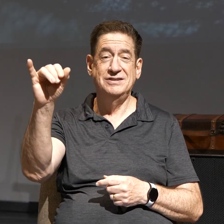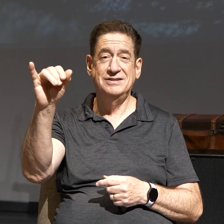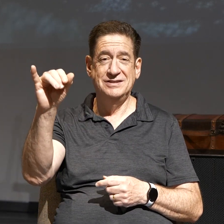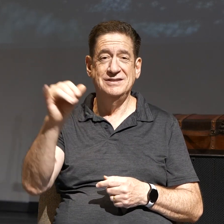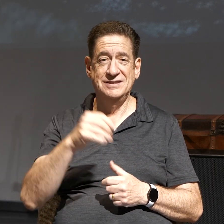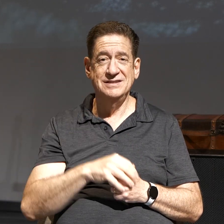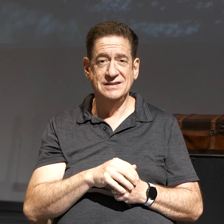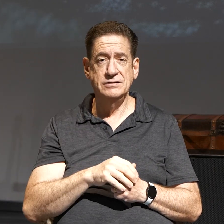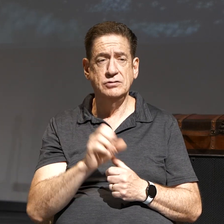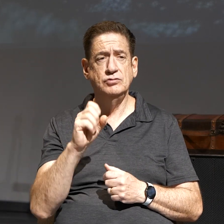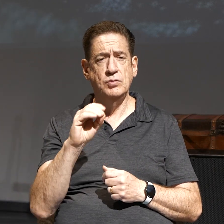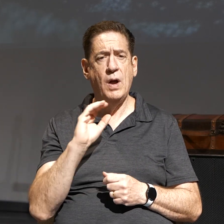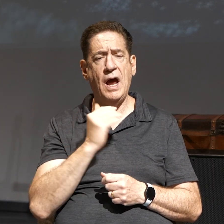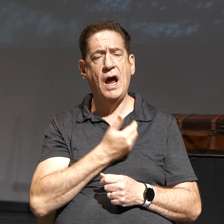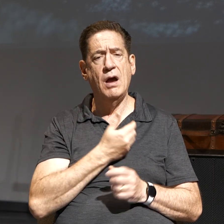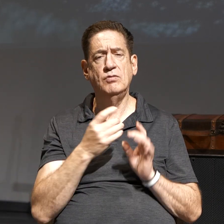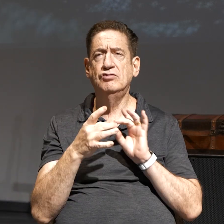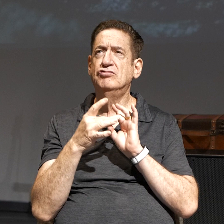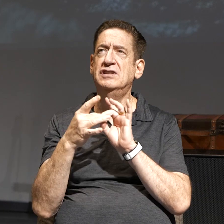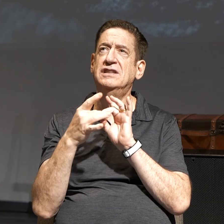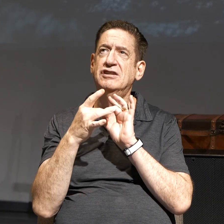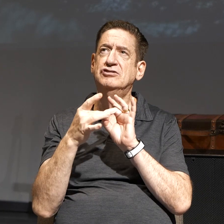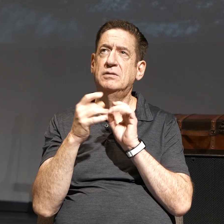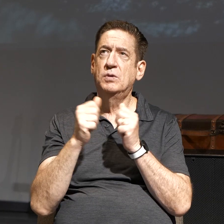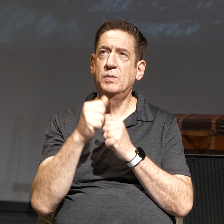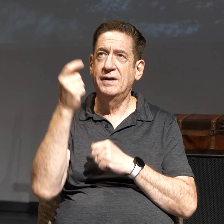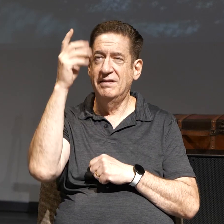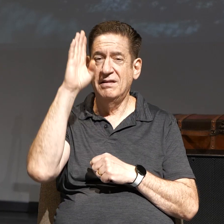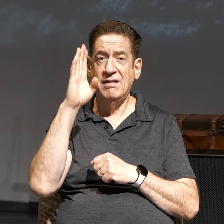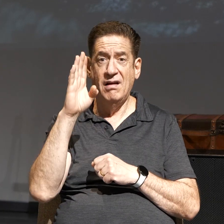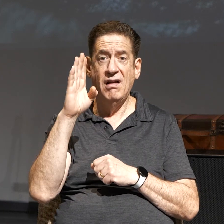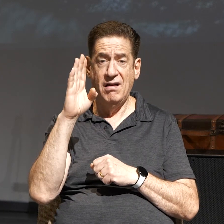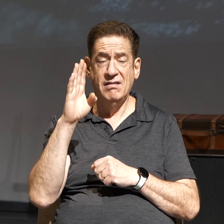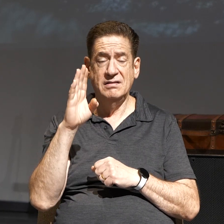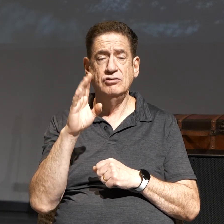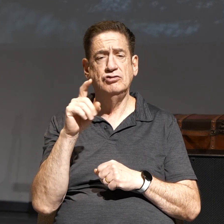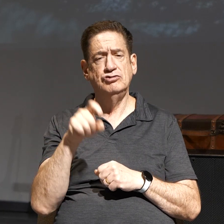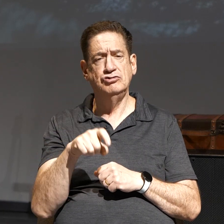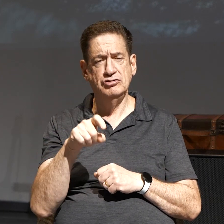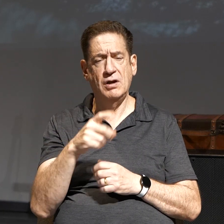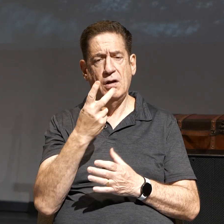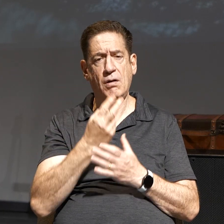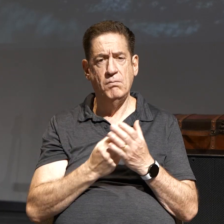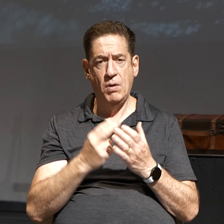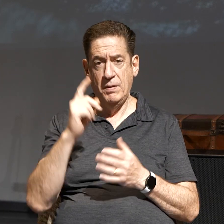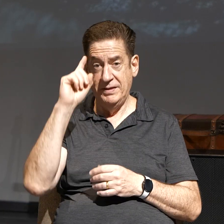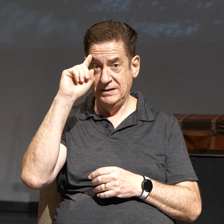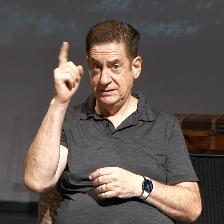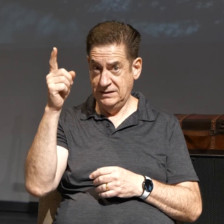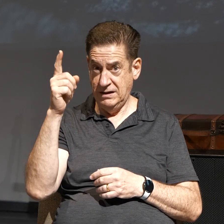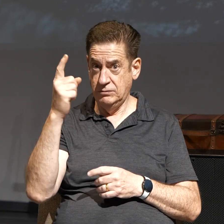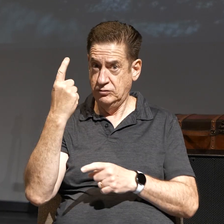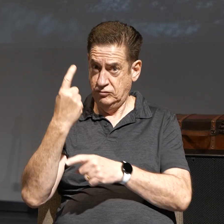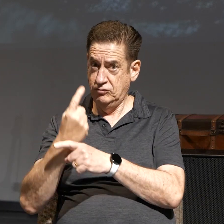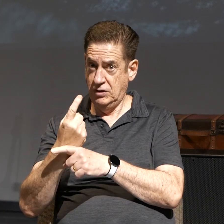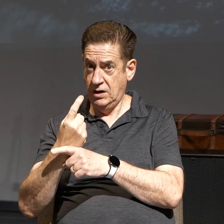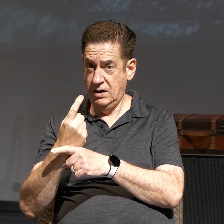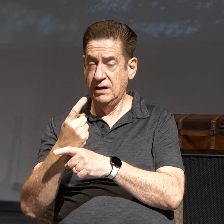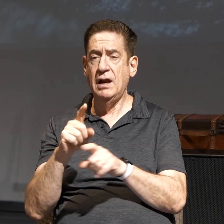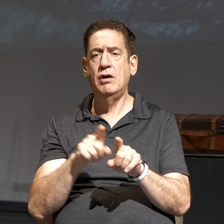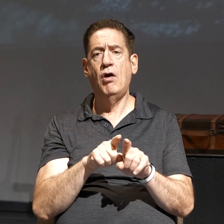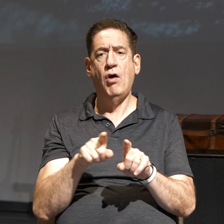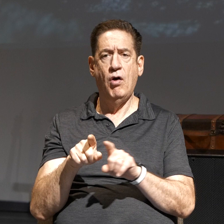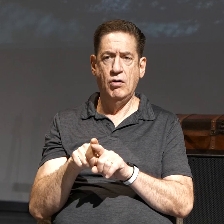And so, our relationship with God, I think what it's telling us here too is that our relationship with God should be both intellectually sound, law of the Lord, and